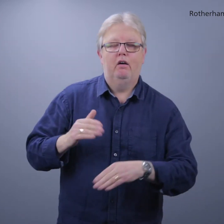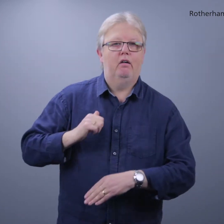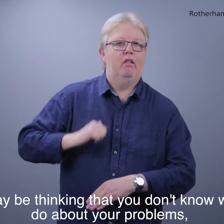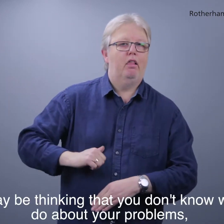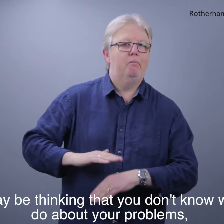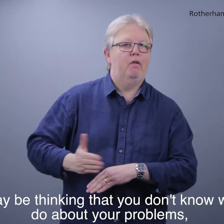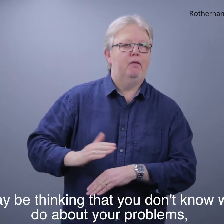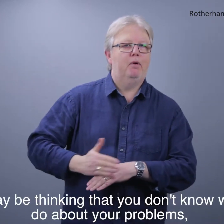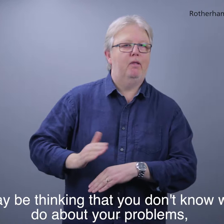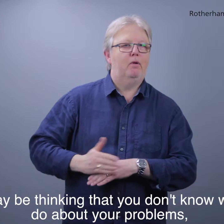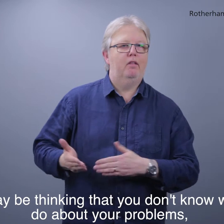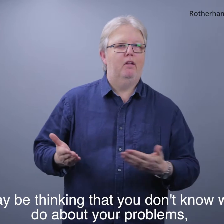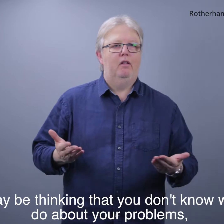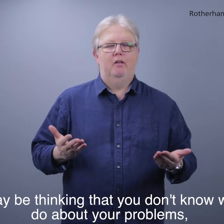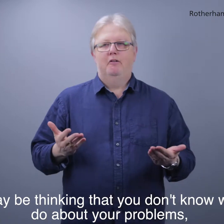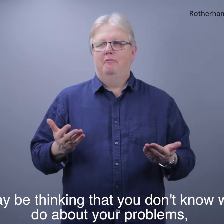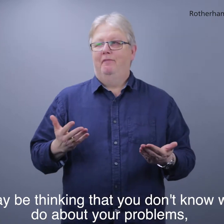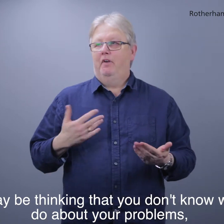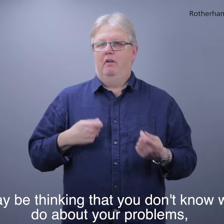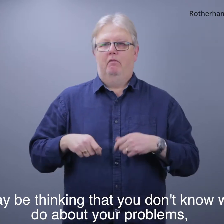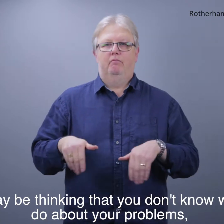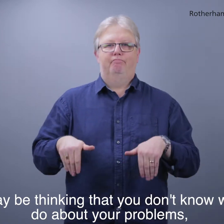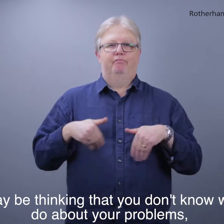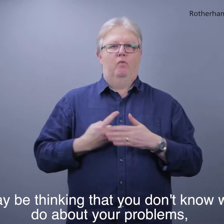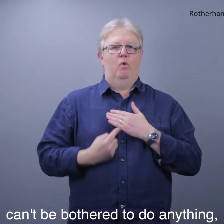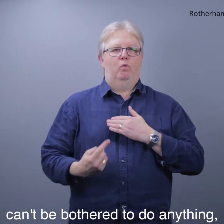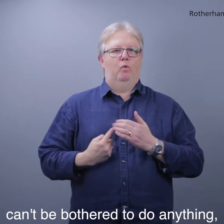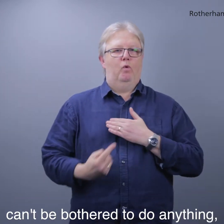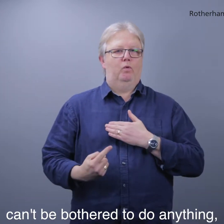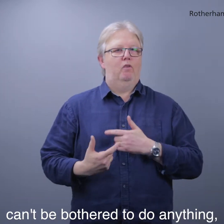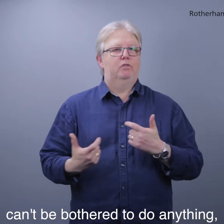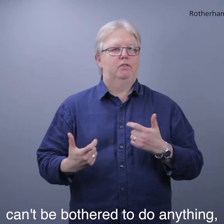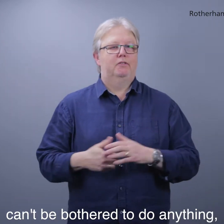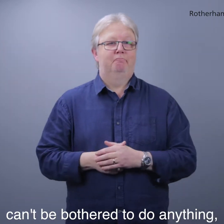You may be thinking that you don't know what to do about your problems, can't be bothered to do anything.